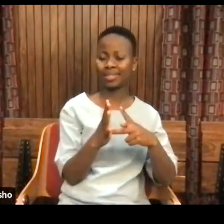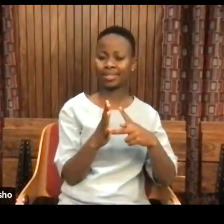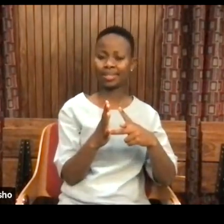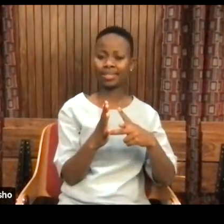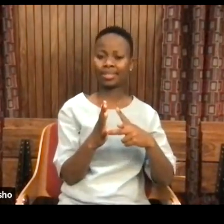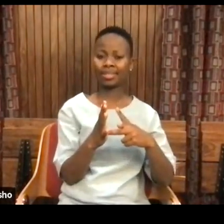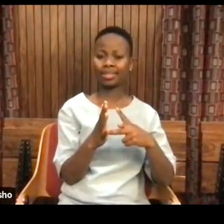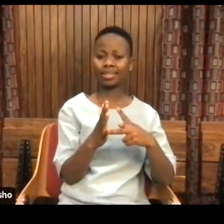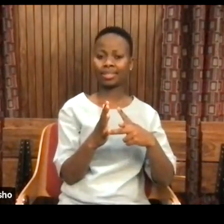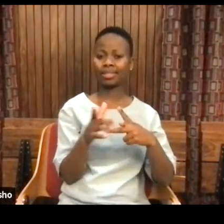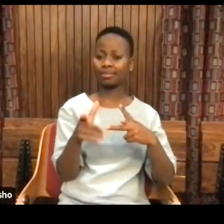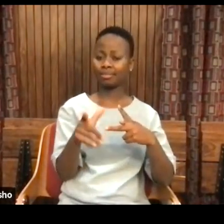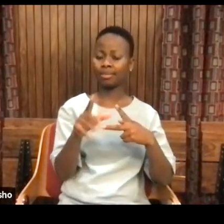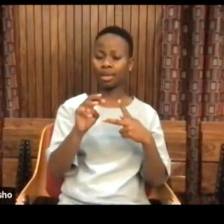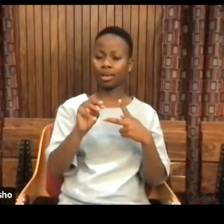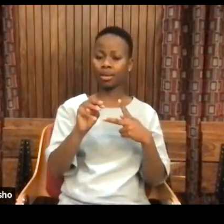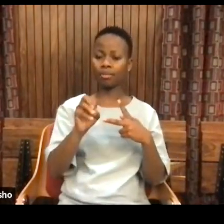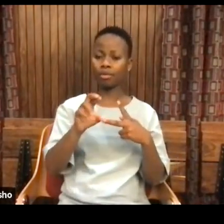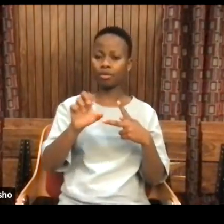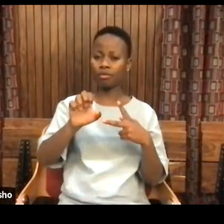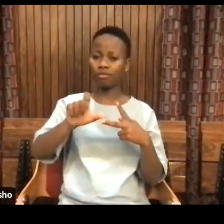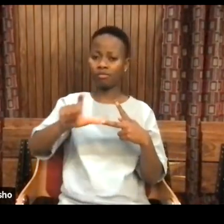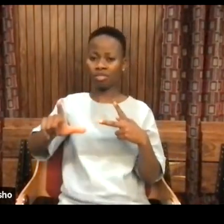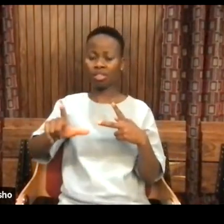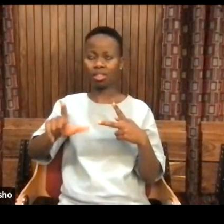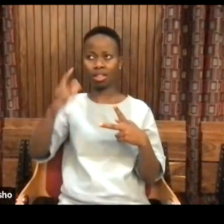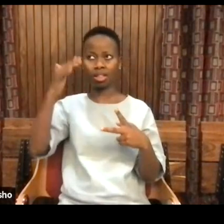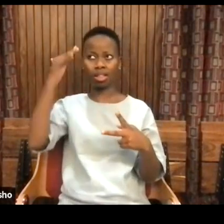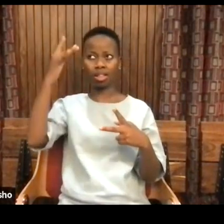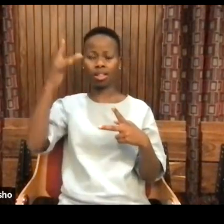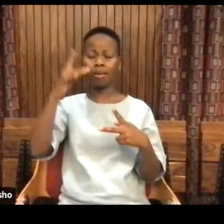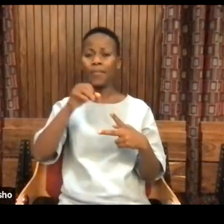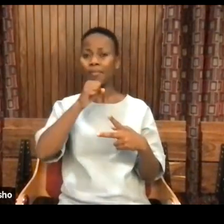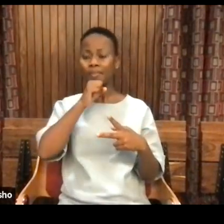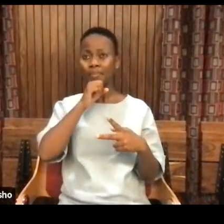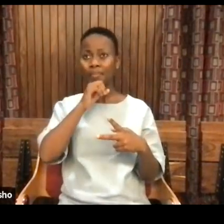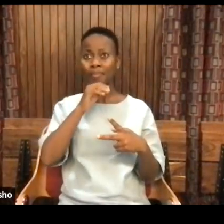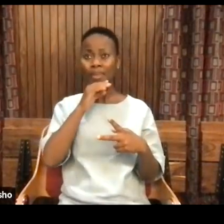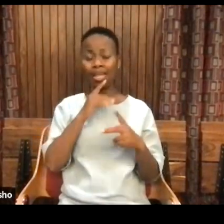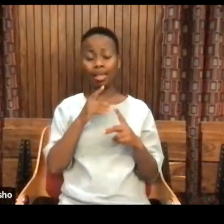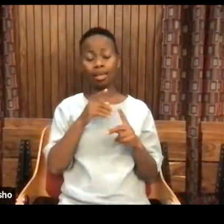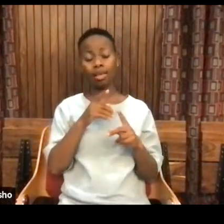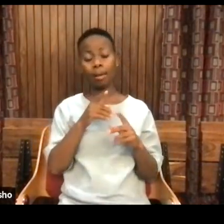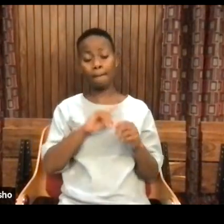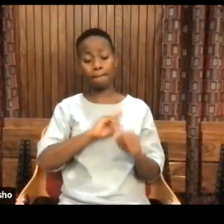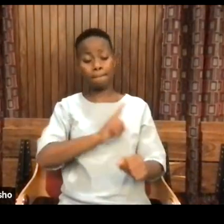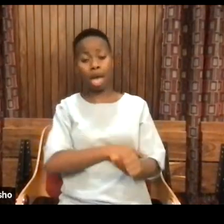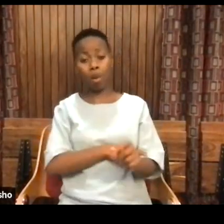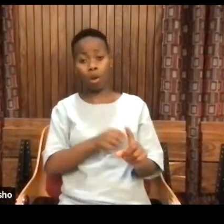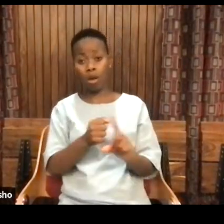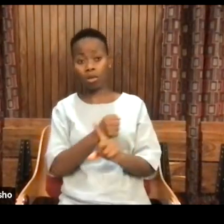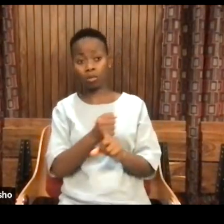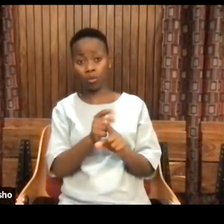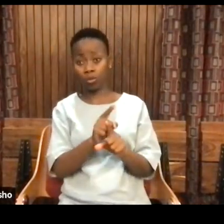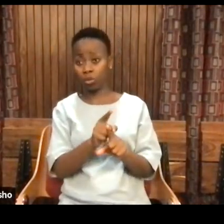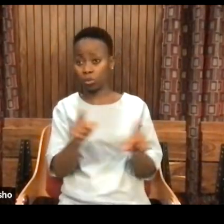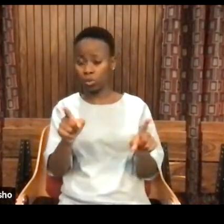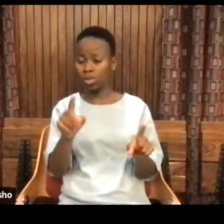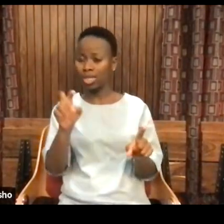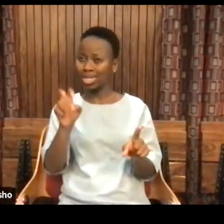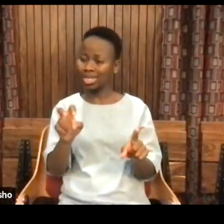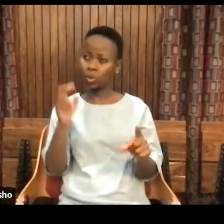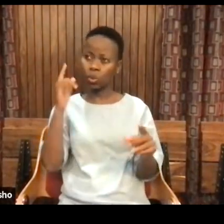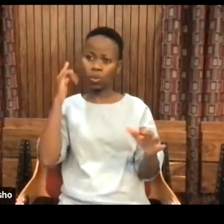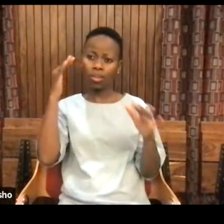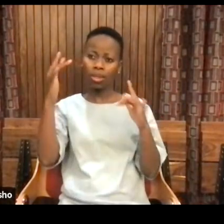kind of moralizing understanding of our relationship to abusive power, and begin to try to think